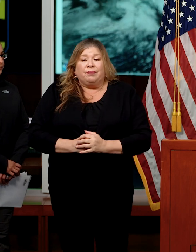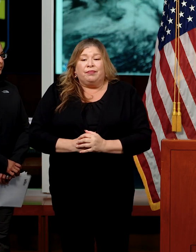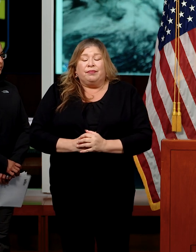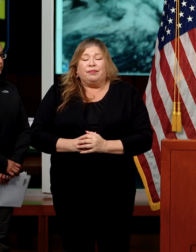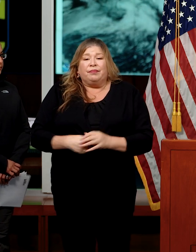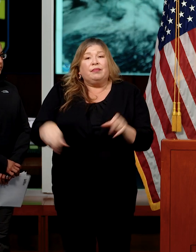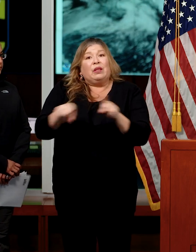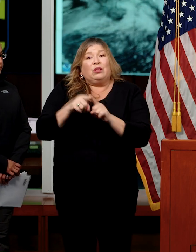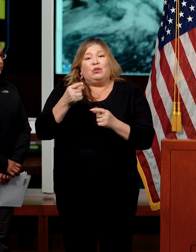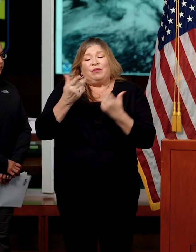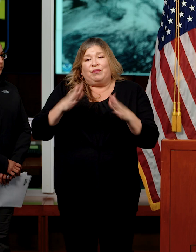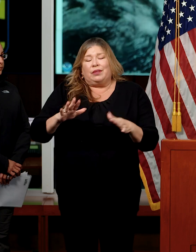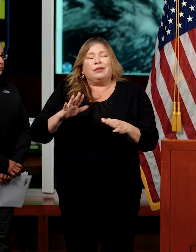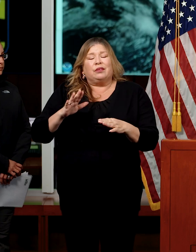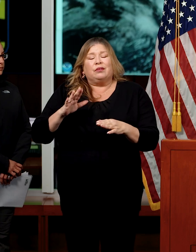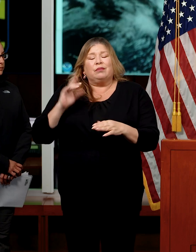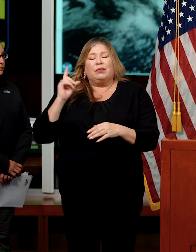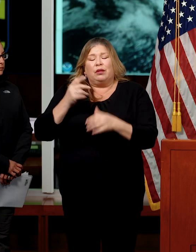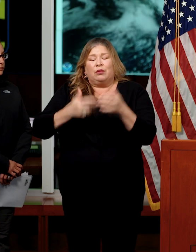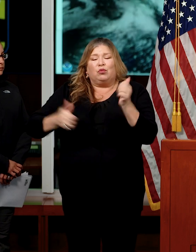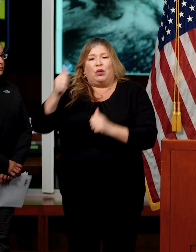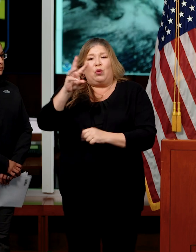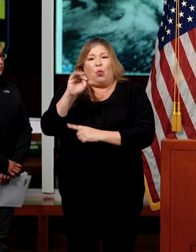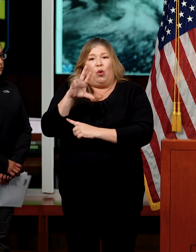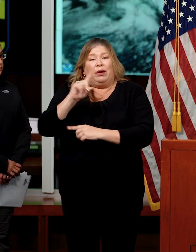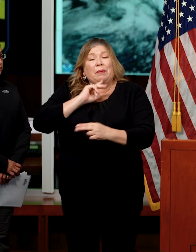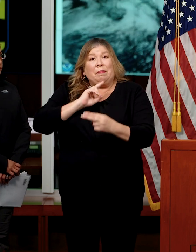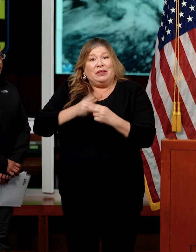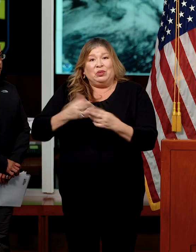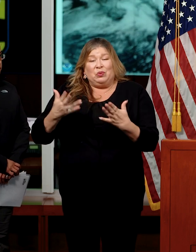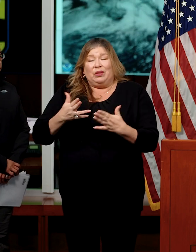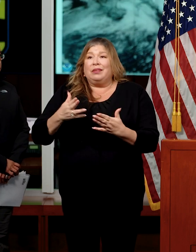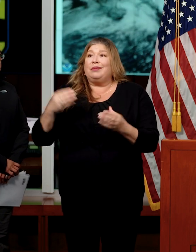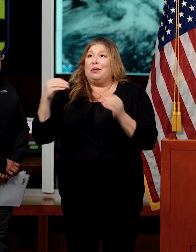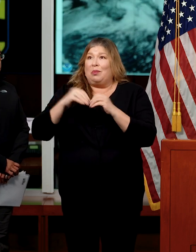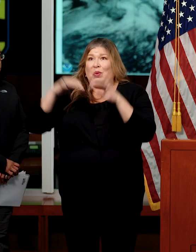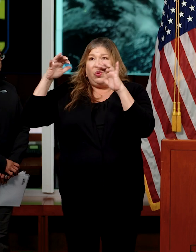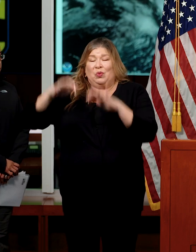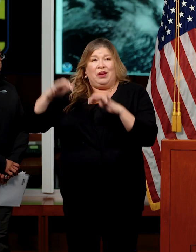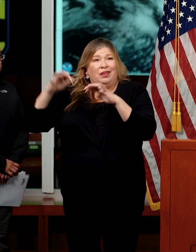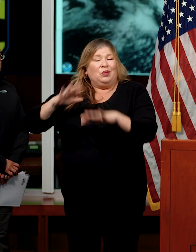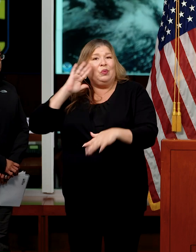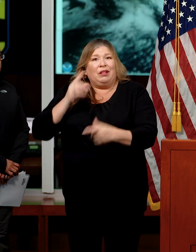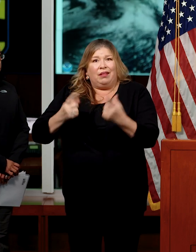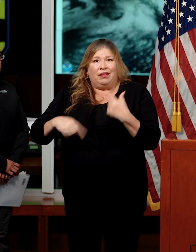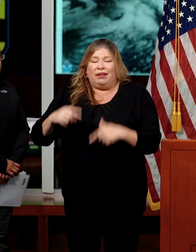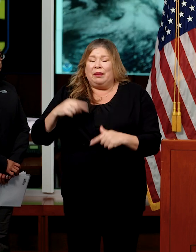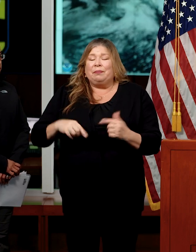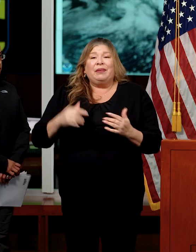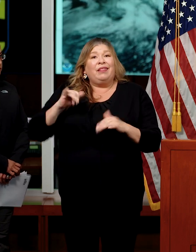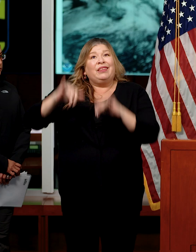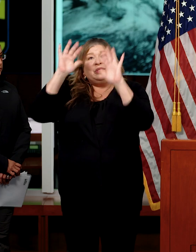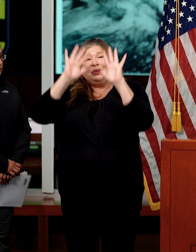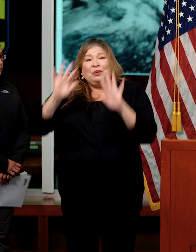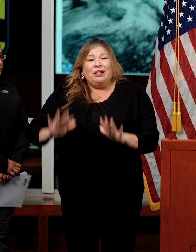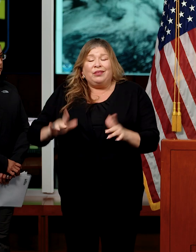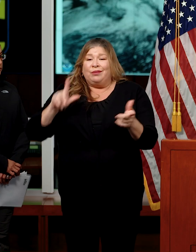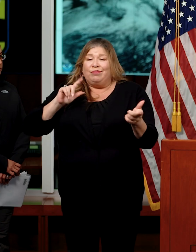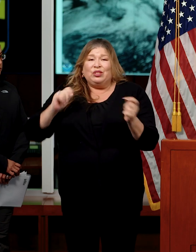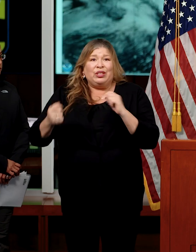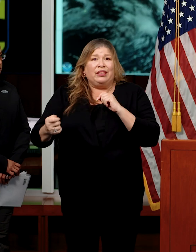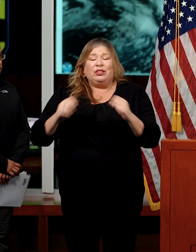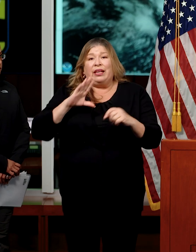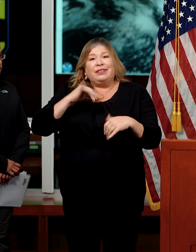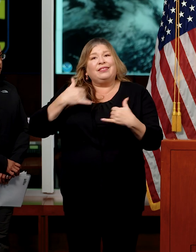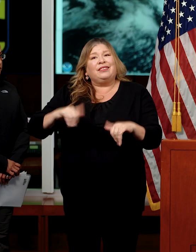As you heard Director Ward mention, we are expecting more rain coming in. This is a very dynamic and a very dangerous